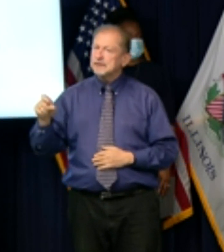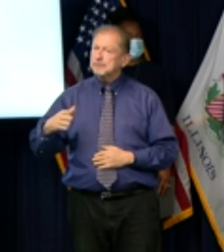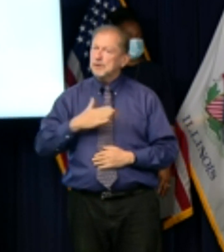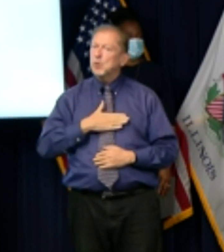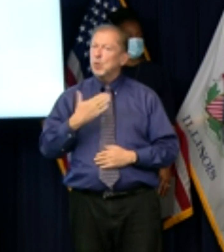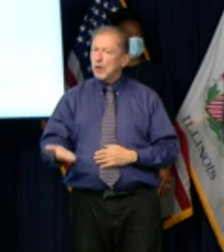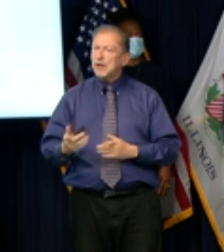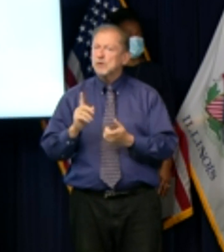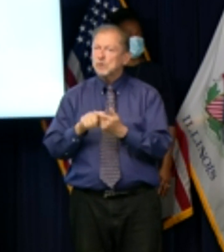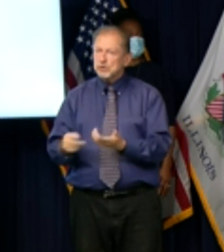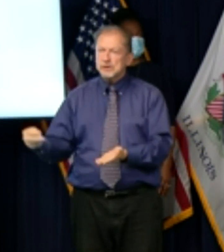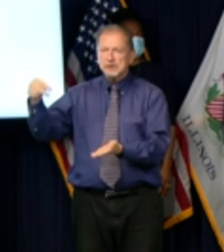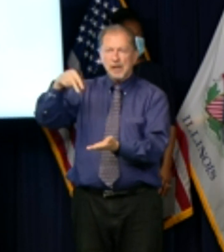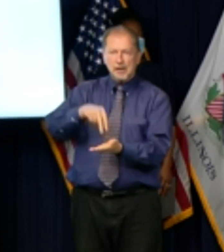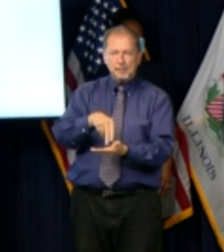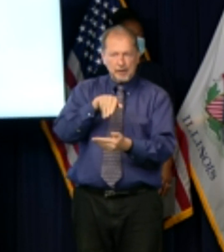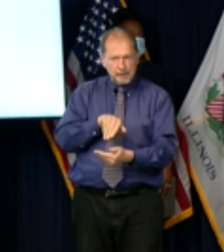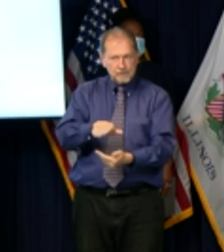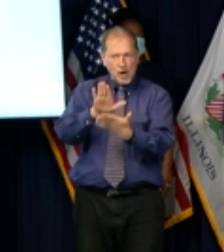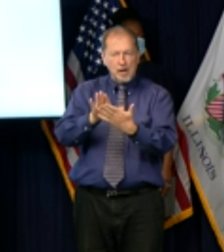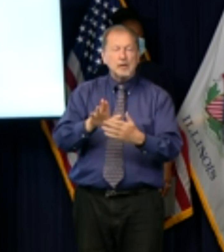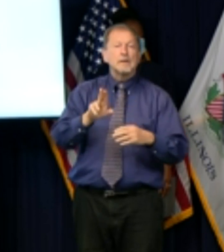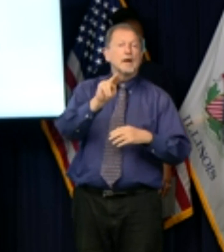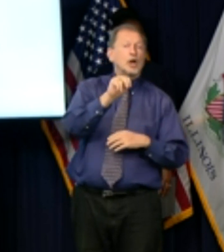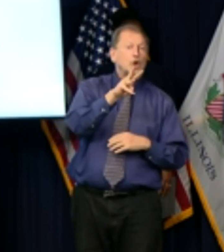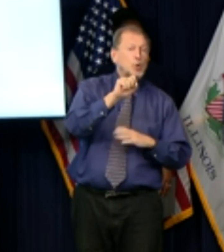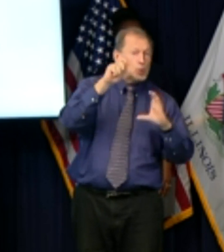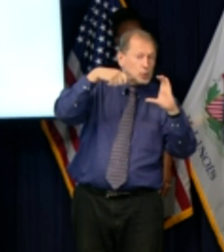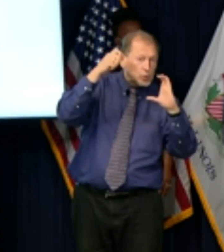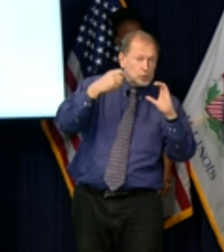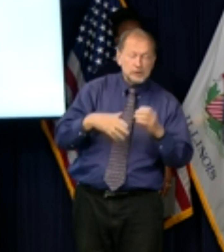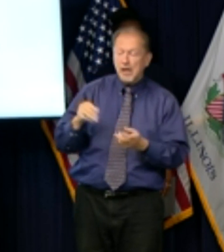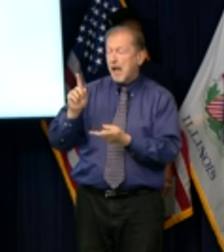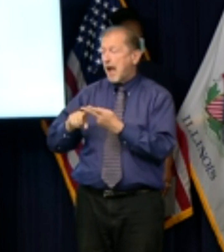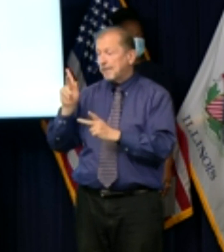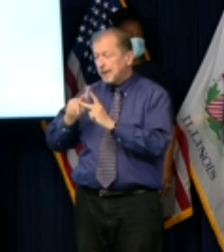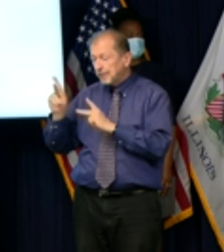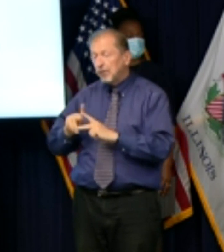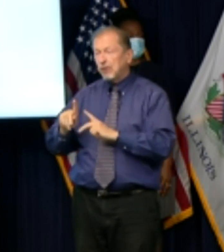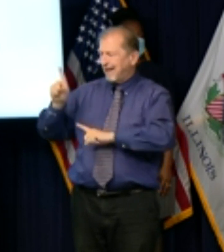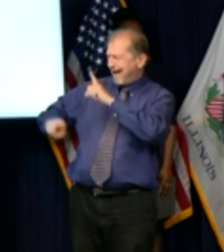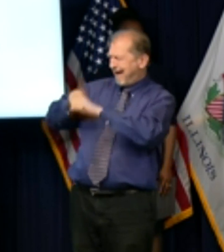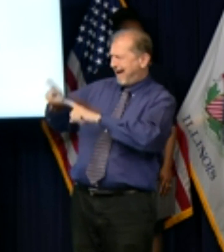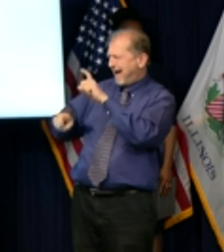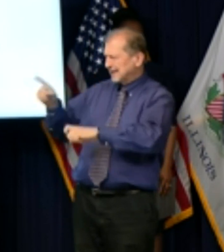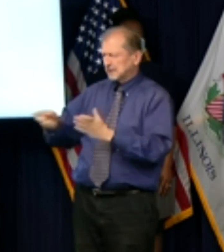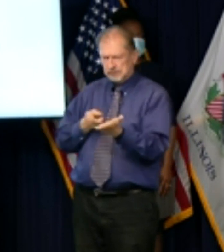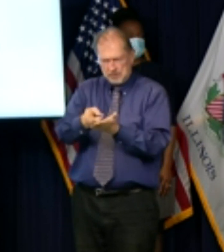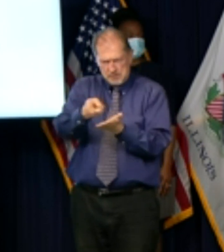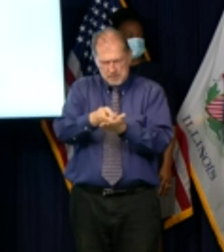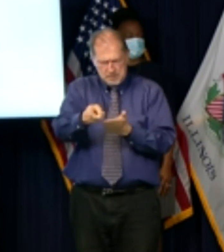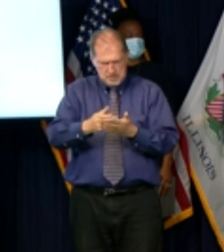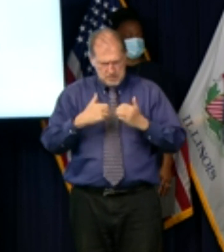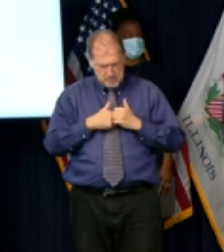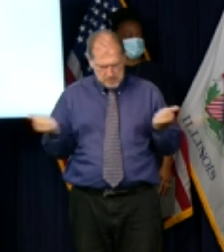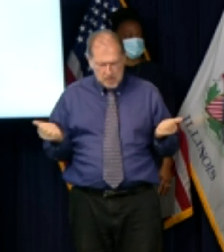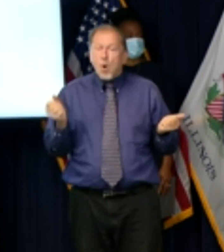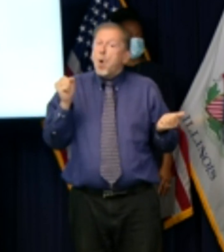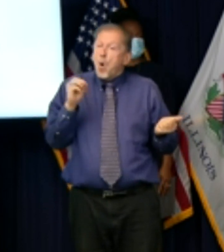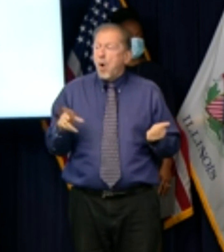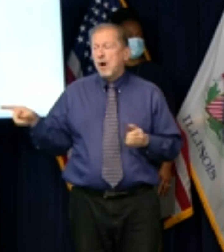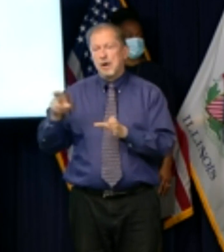stand in front of the press and the people and answer every last question to their satisfaction written